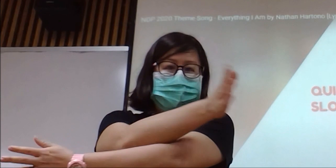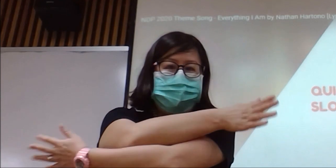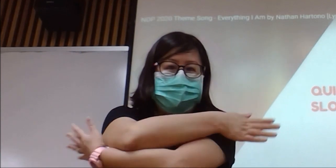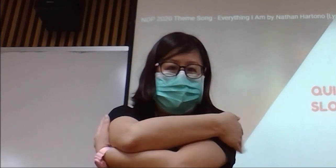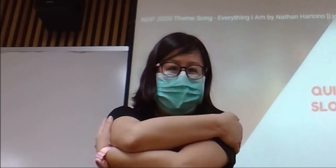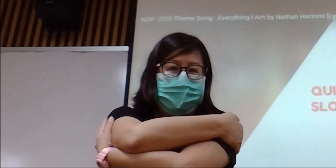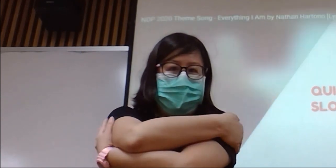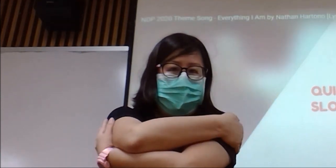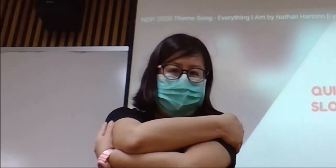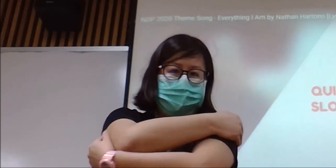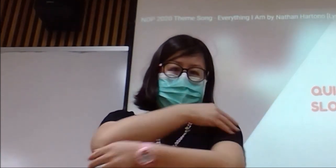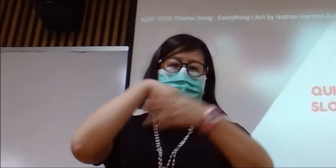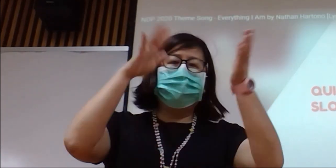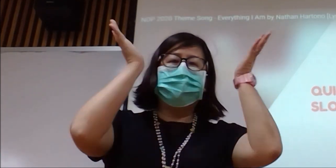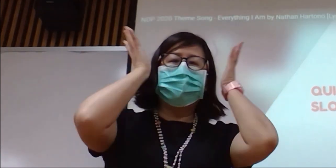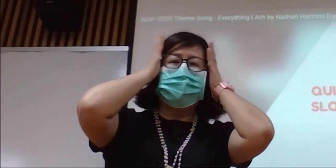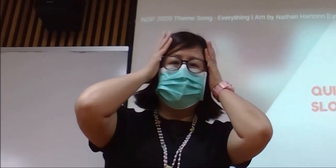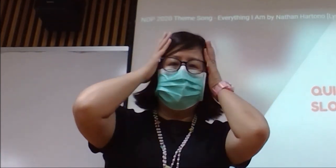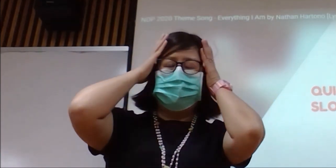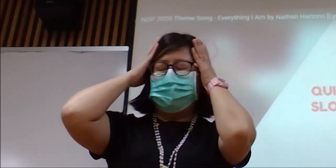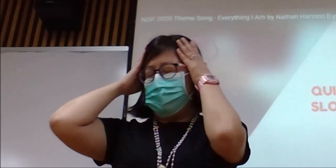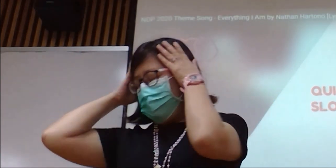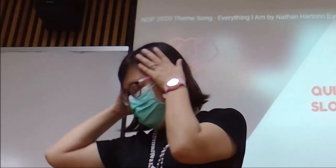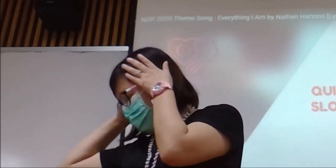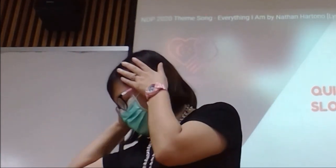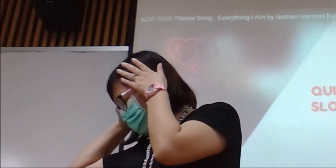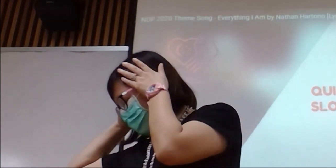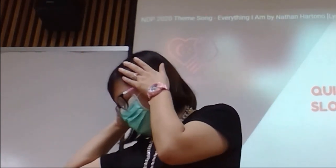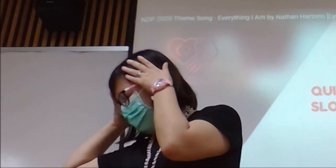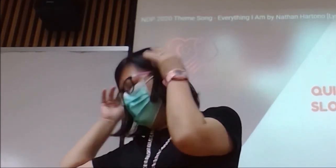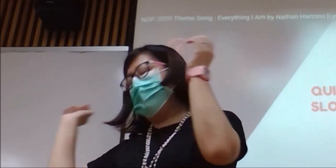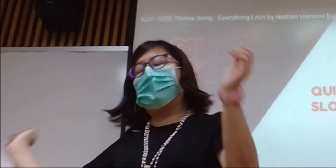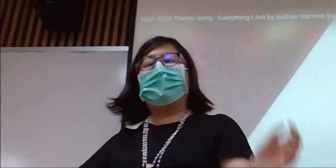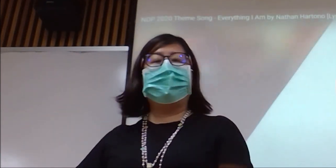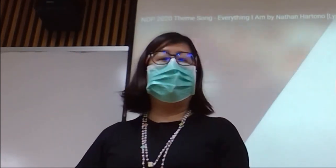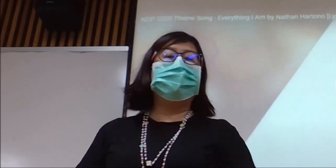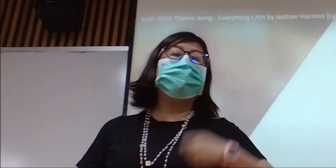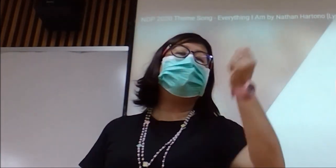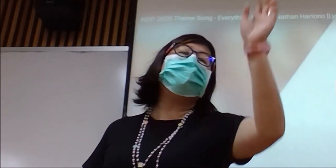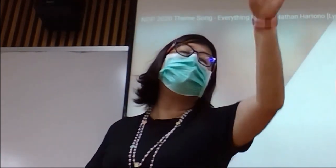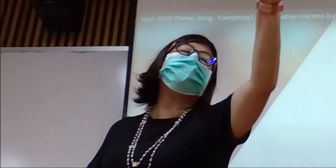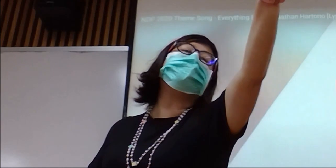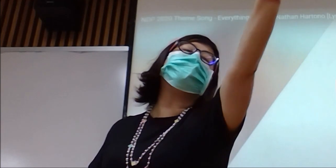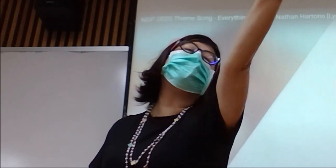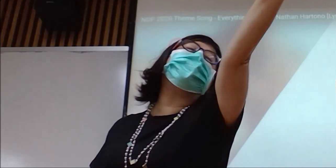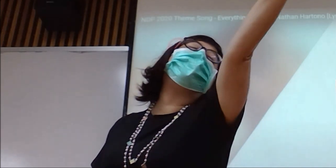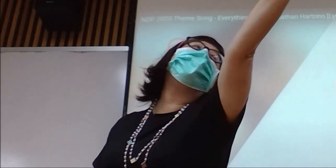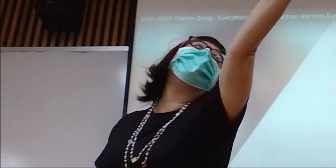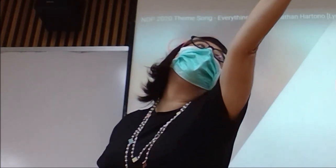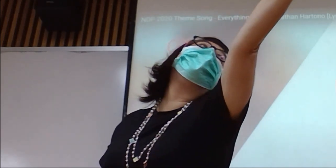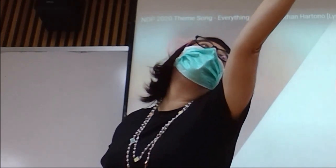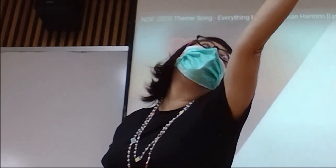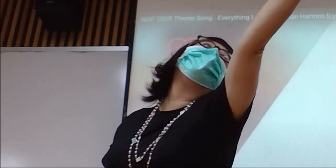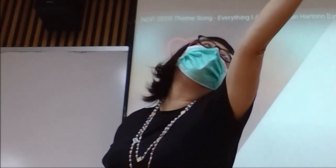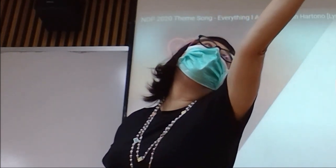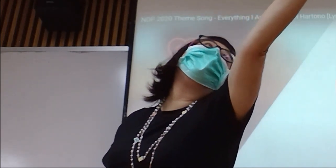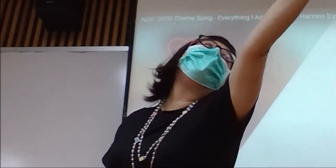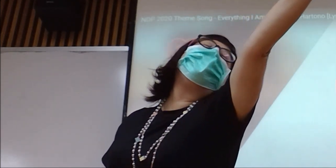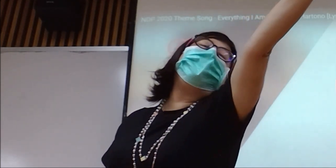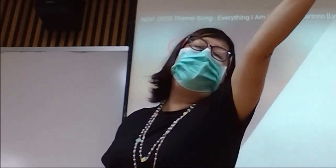embrace And slow to close my mind If we reach that star